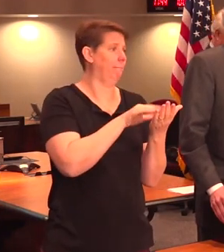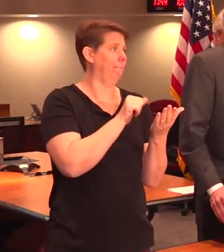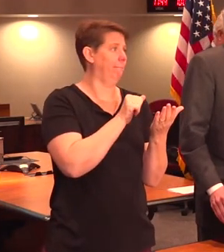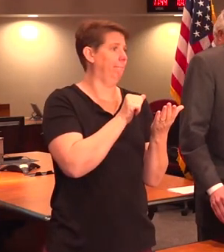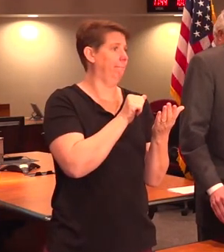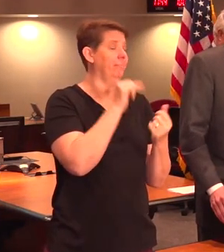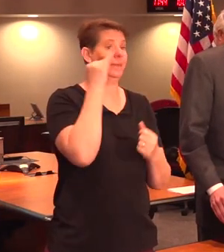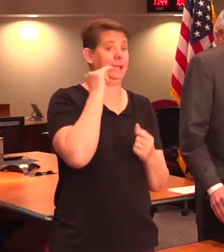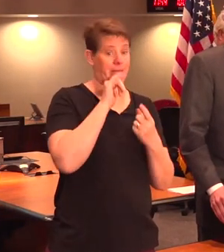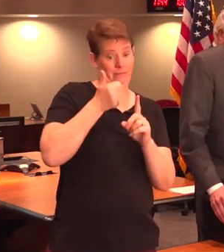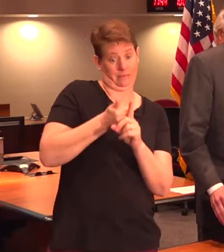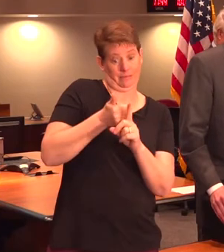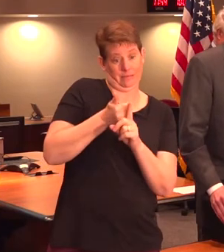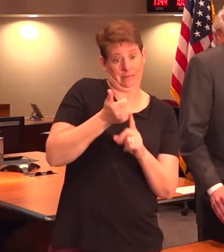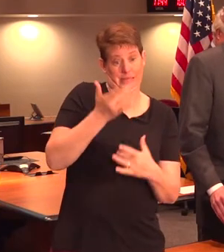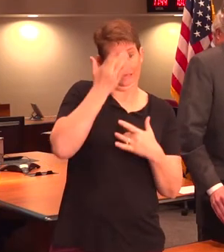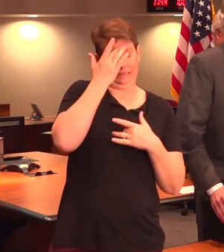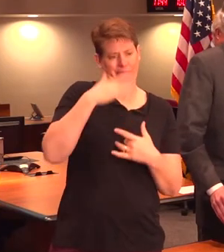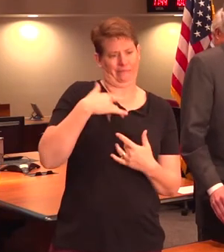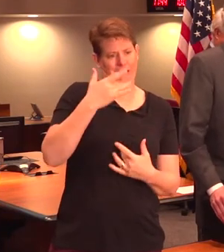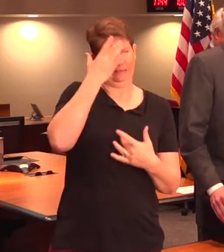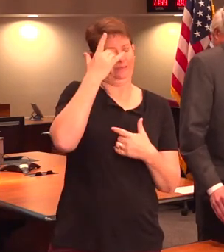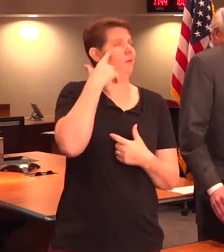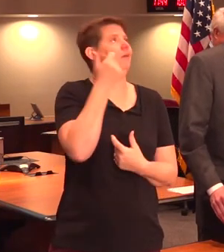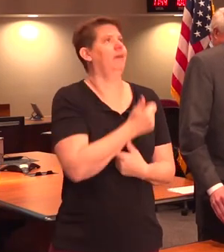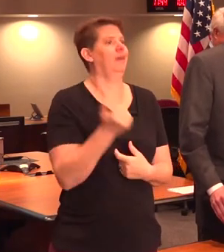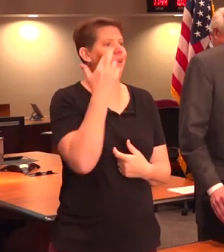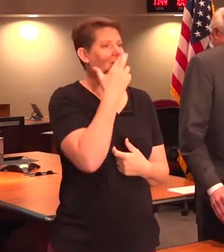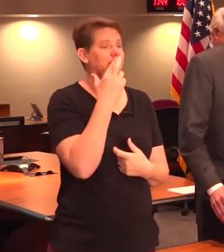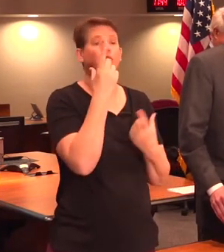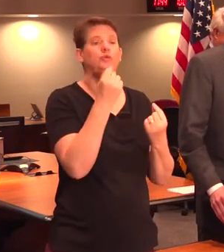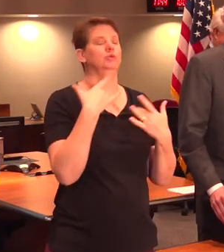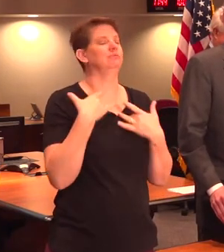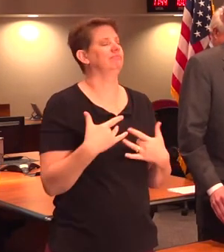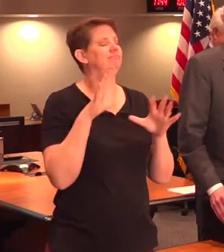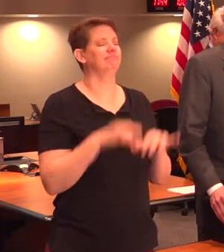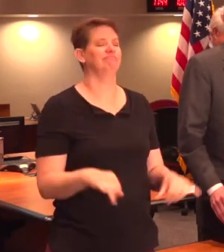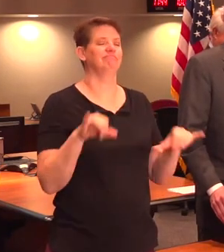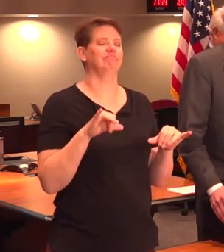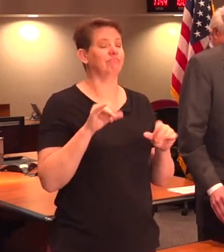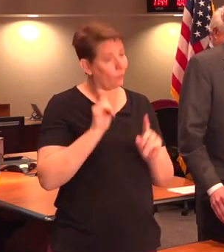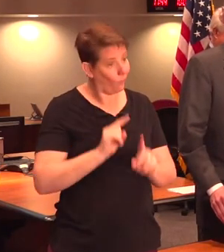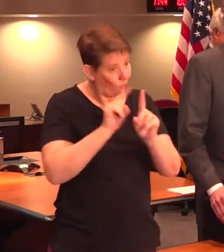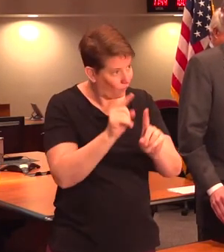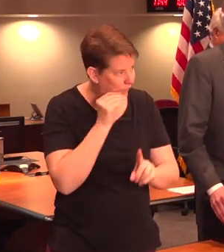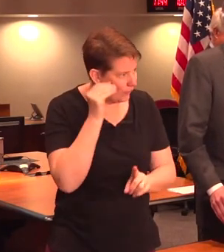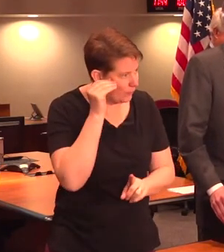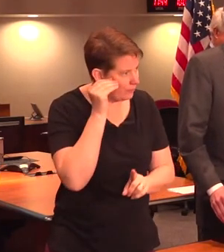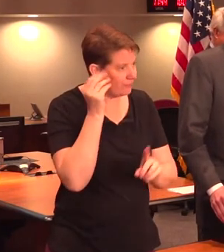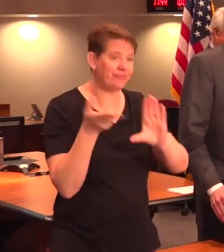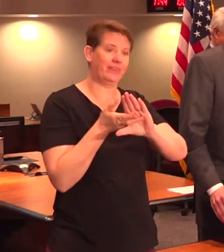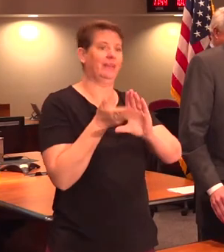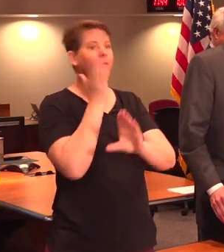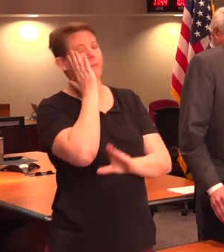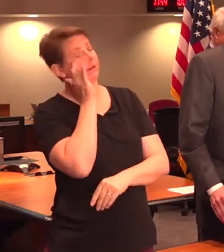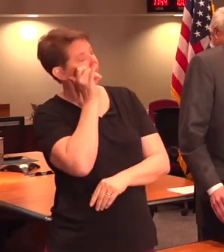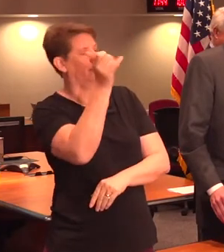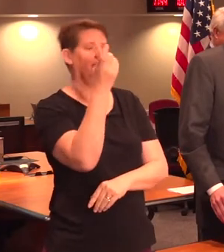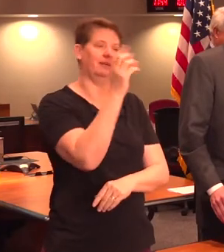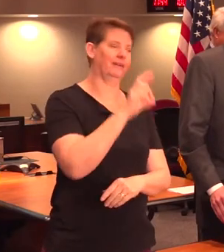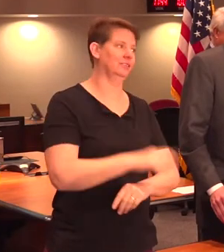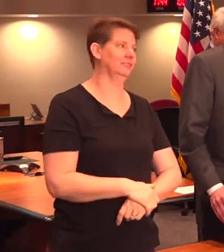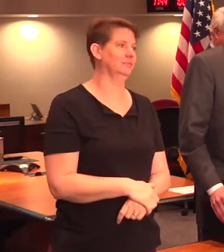If you get sick, you feel sick for any reason, do what you always do. Go home. Get in the bed and call it a night.